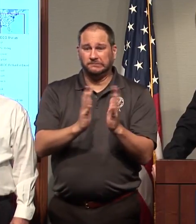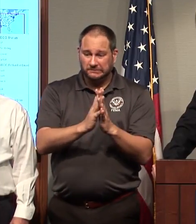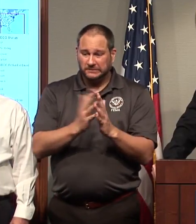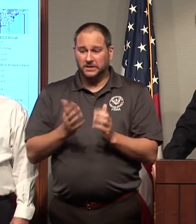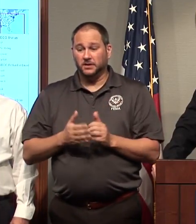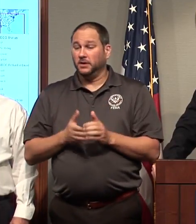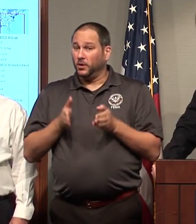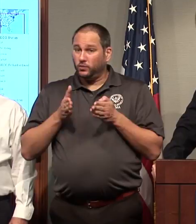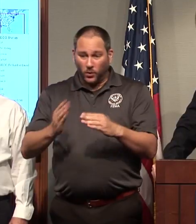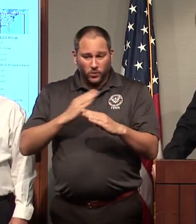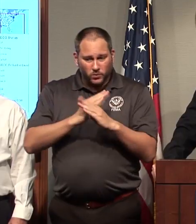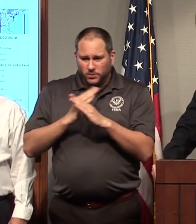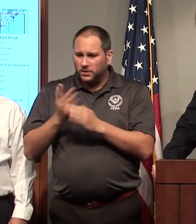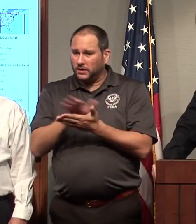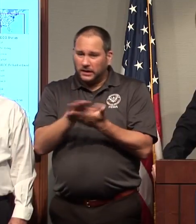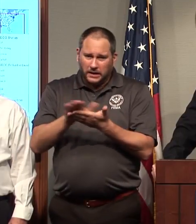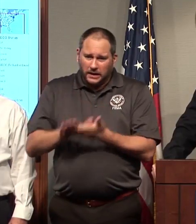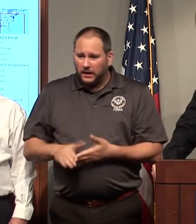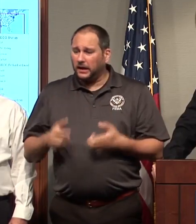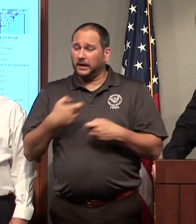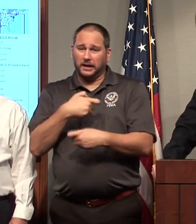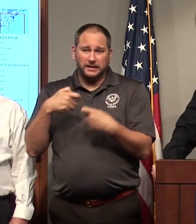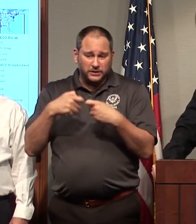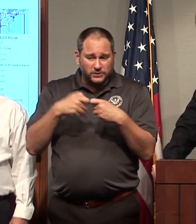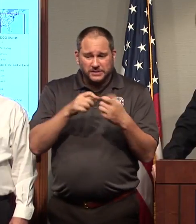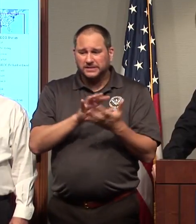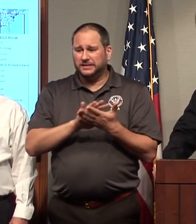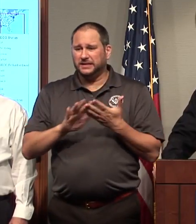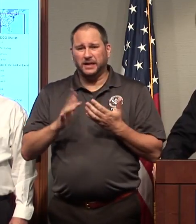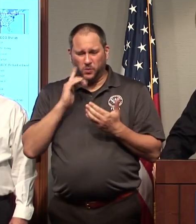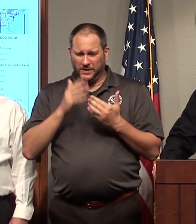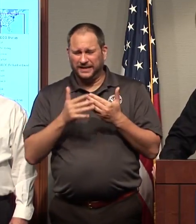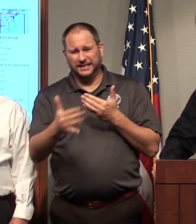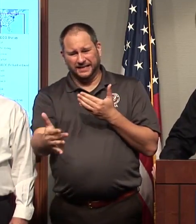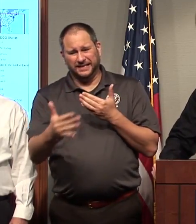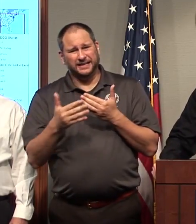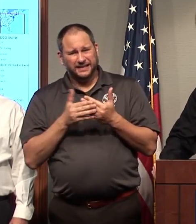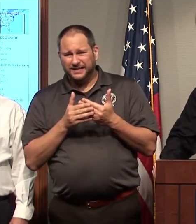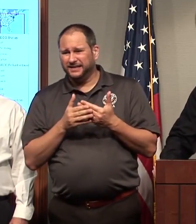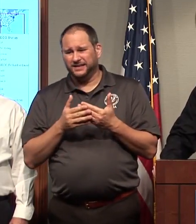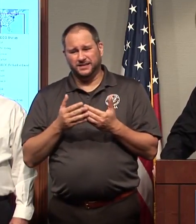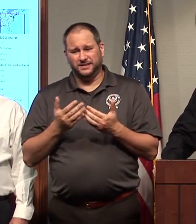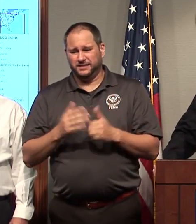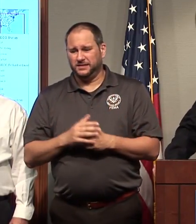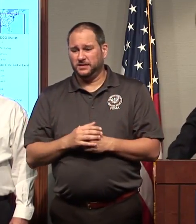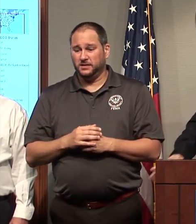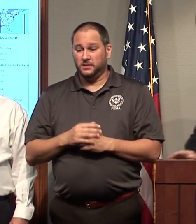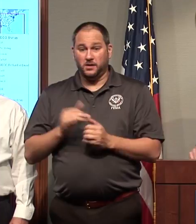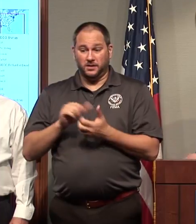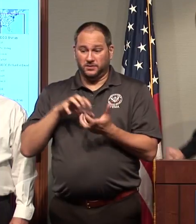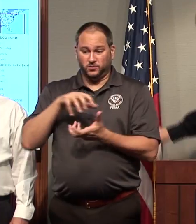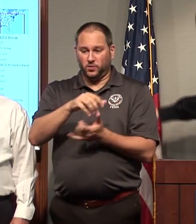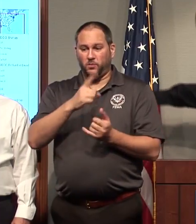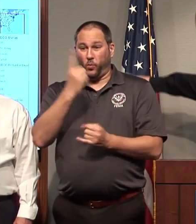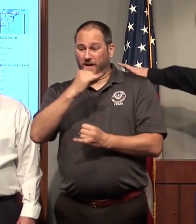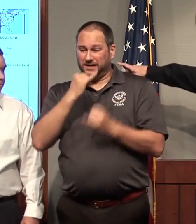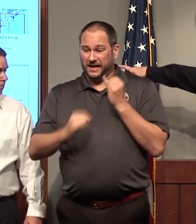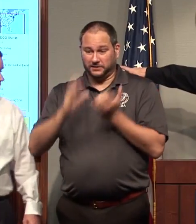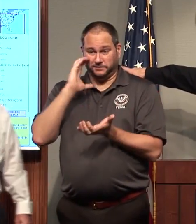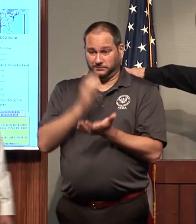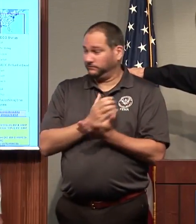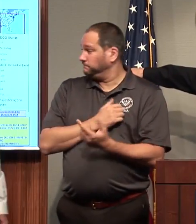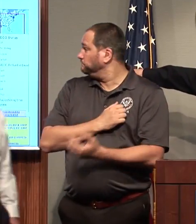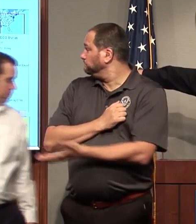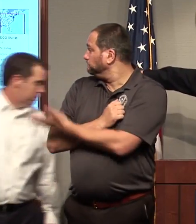in some areas, as we've been saying before the storm hit. So with that, you know, one final graphic that we have up here